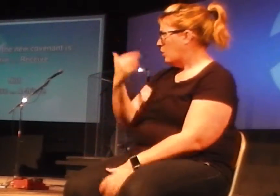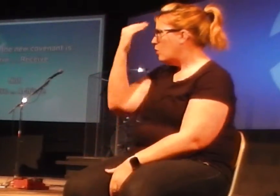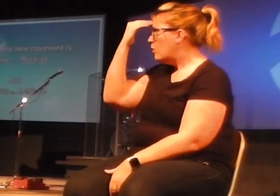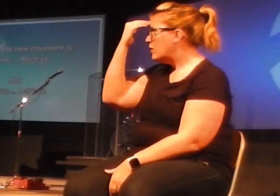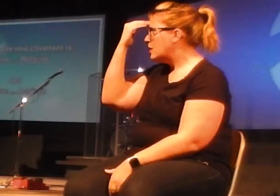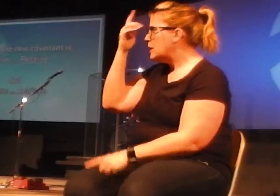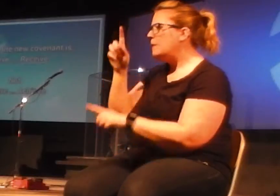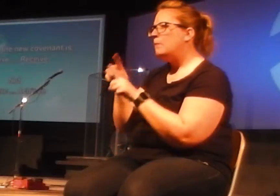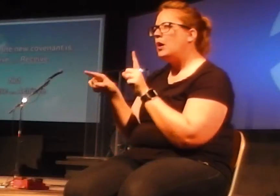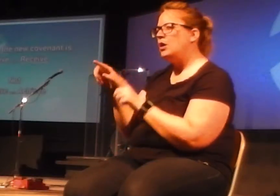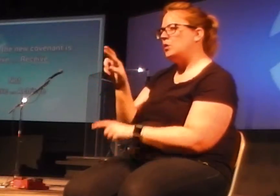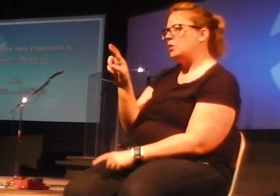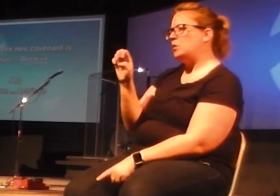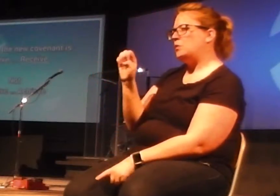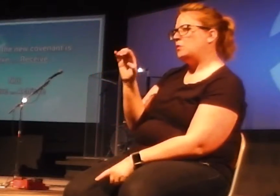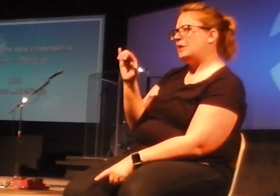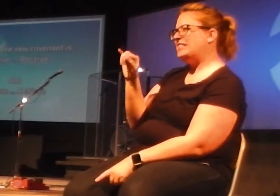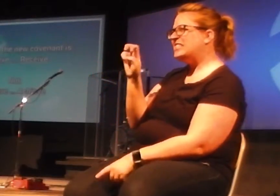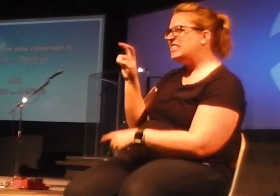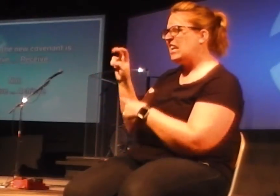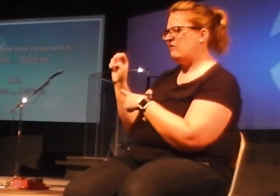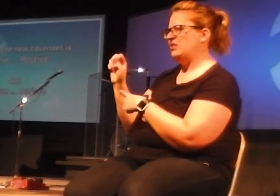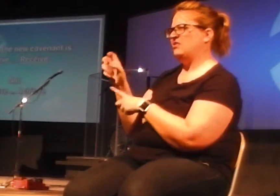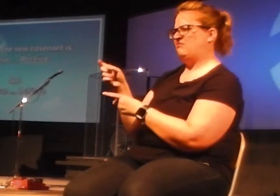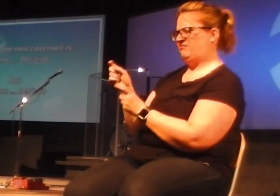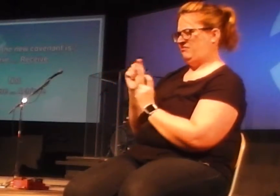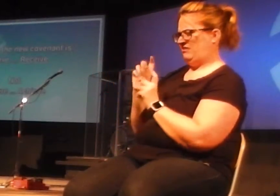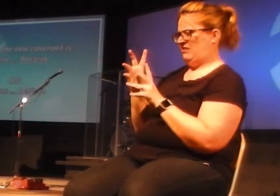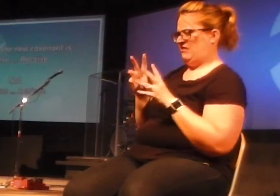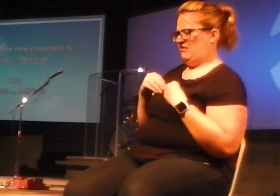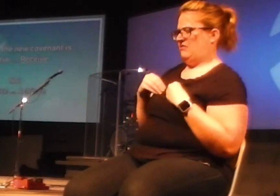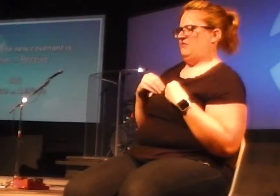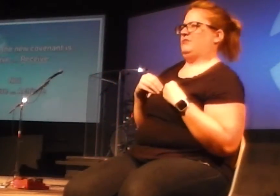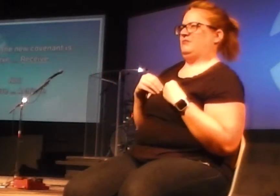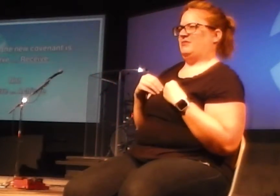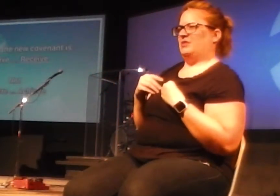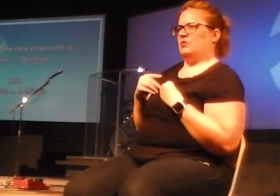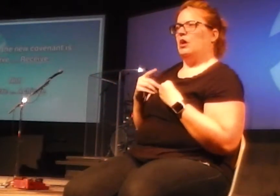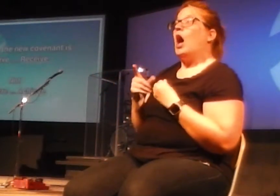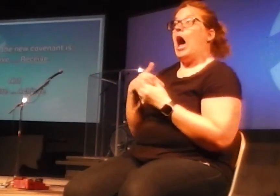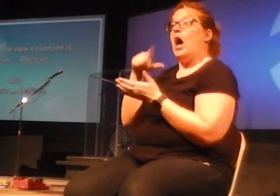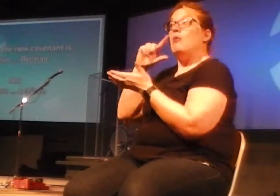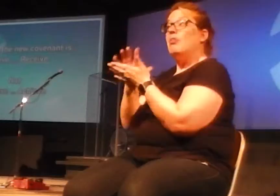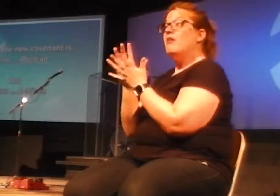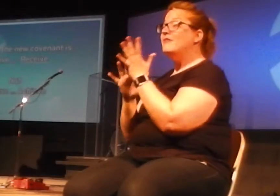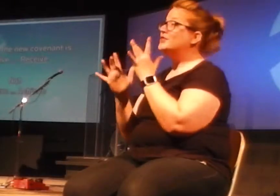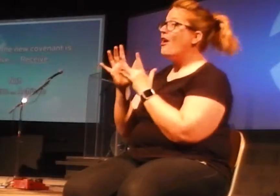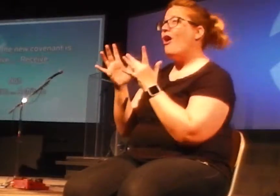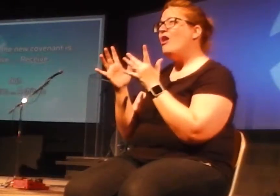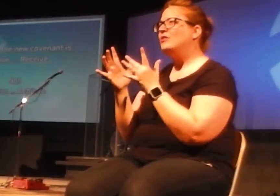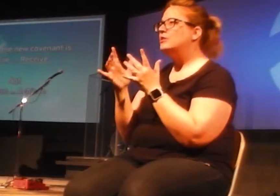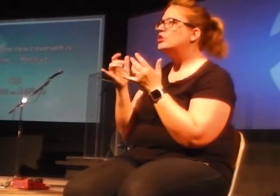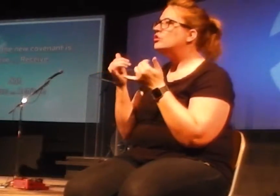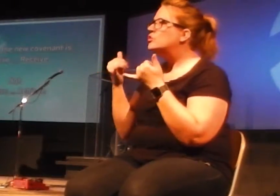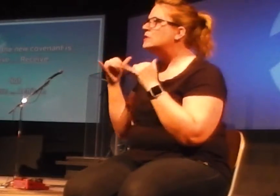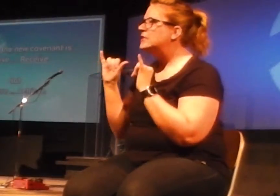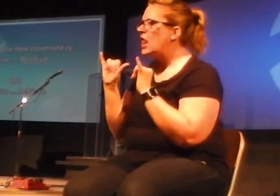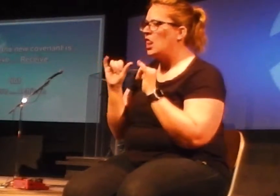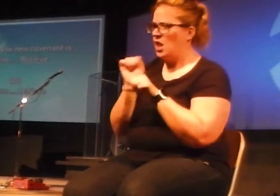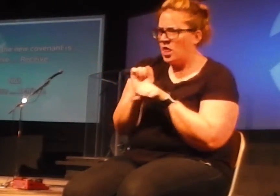receive that you're having a hard time with. You're still, even though you believe in who Jesus is, you're still living in the old covenant. You're still